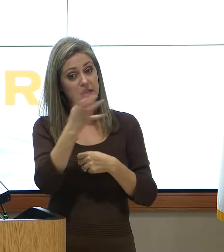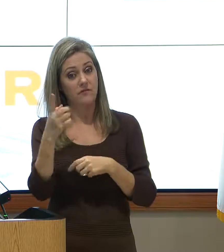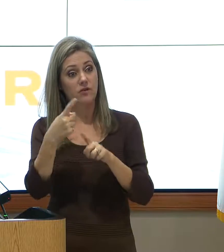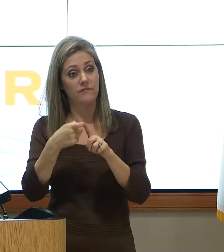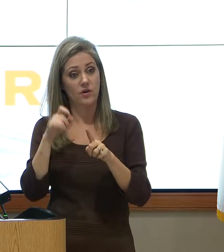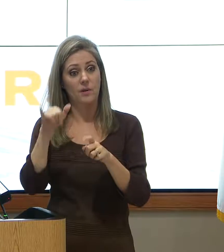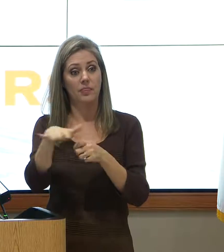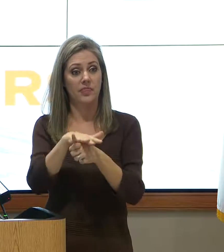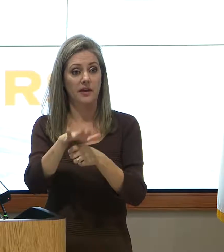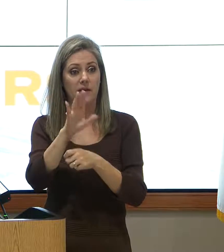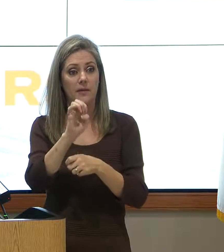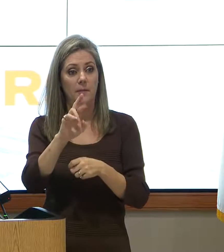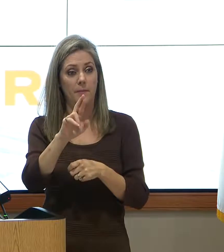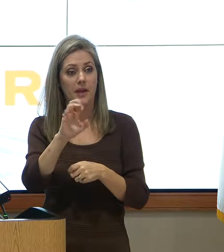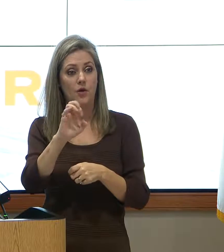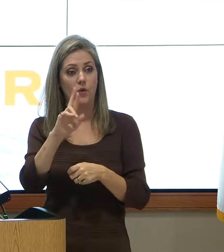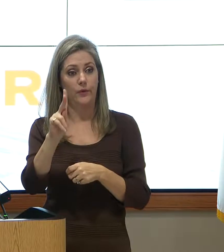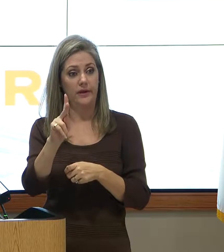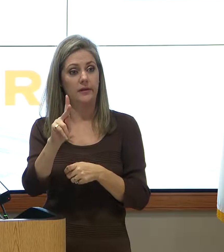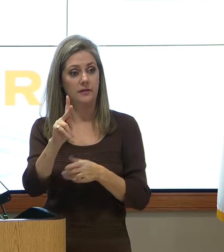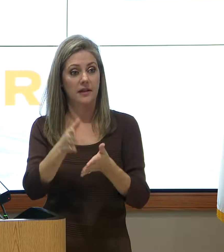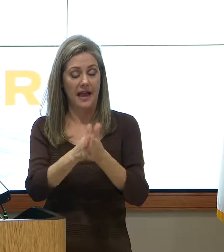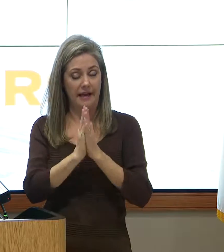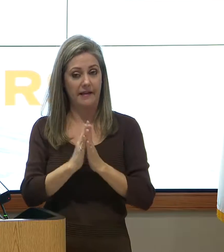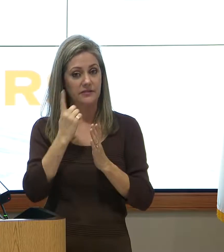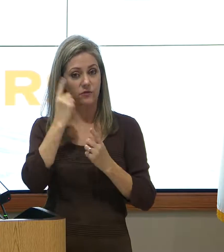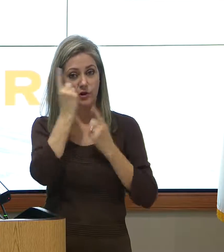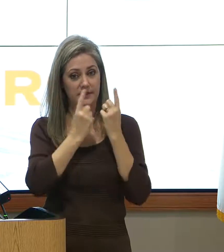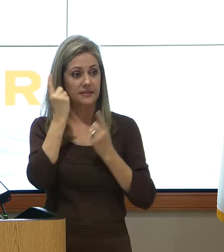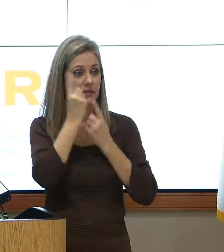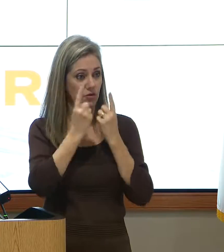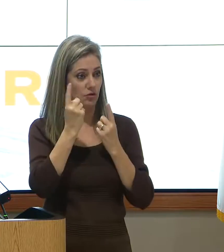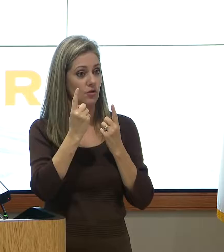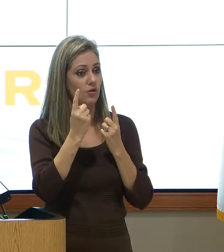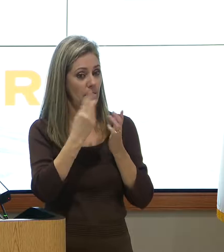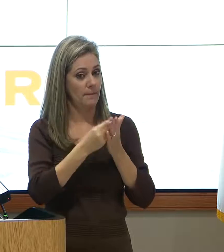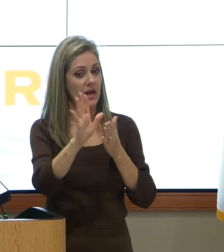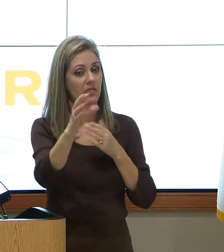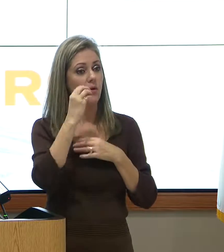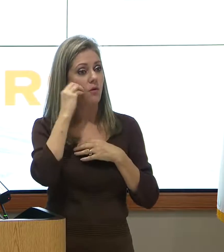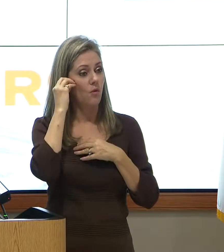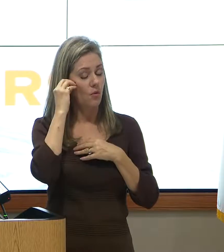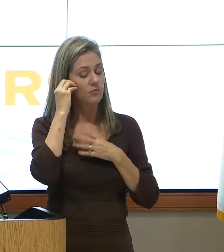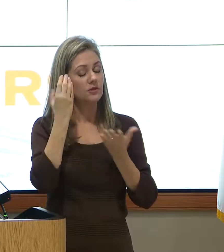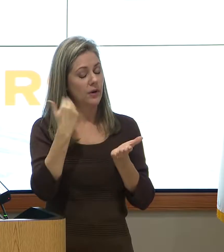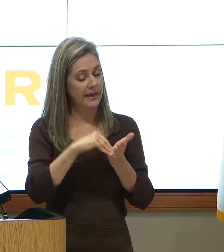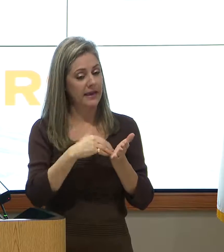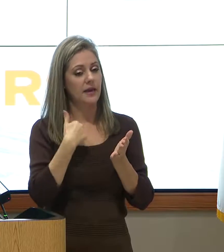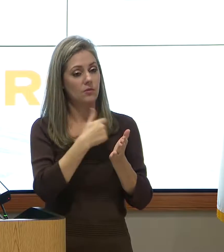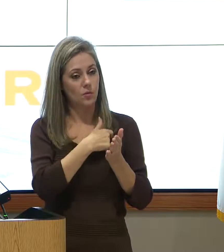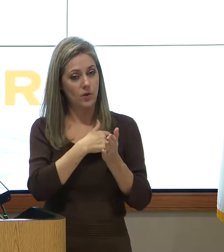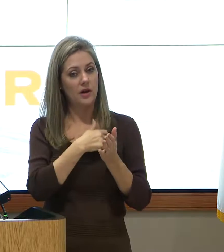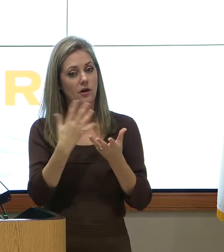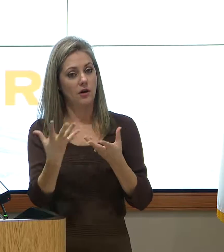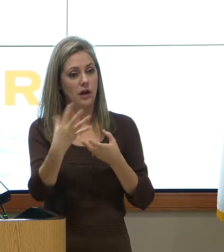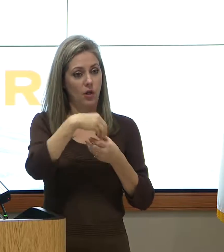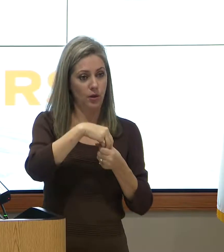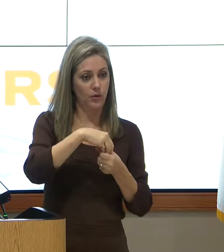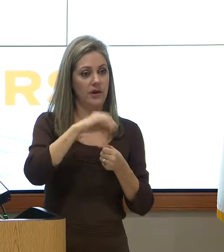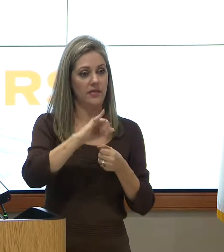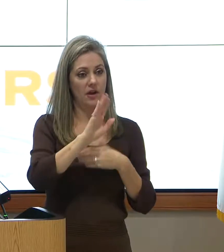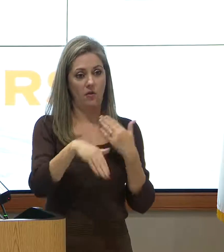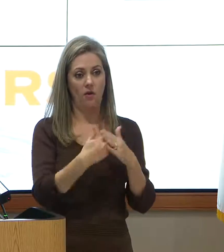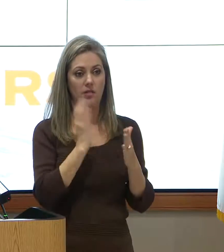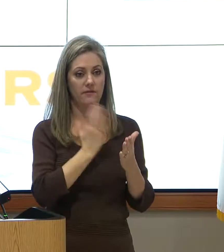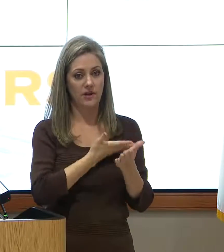subdivision to contact us to get – requesting to get considered for buyout as well. Again, we're wrapping those up into the overall requests